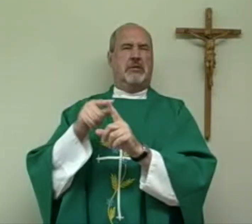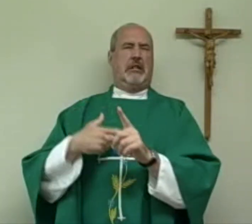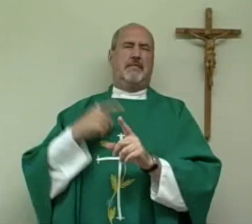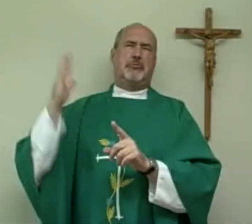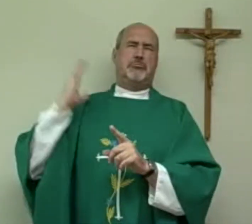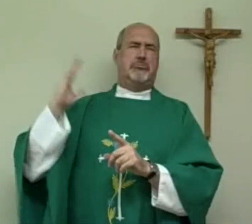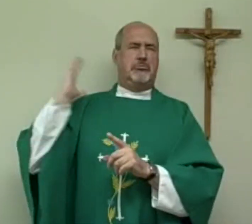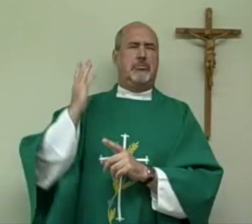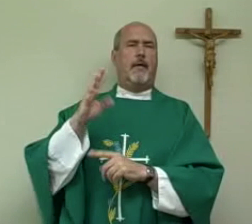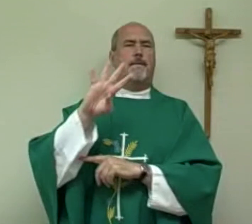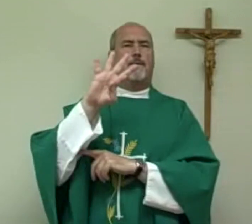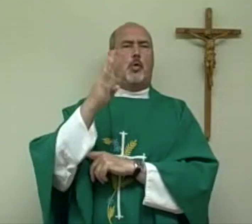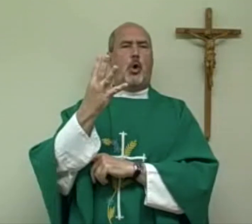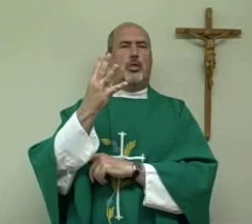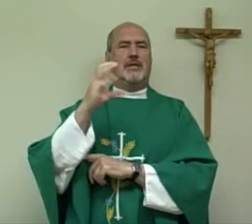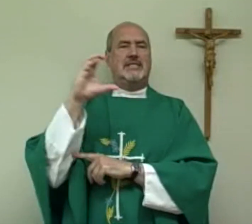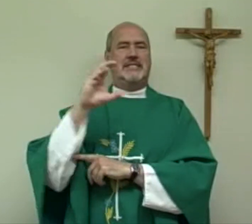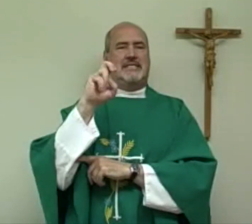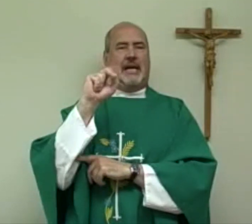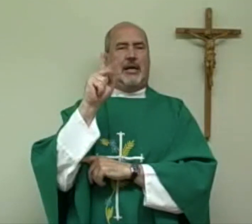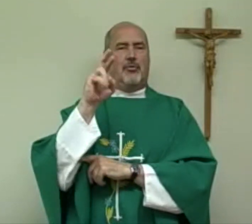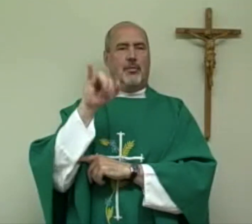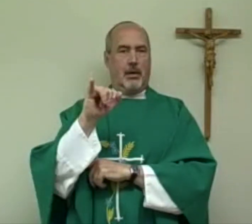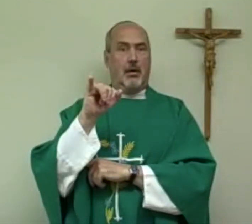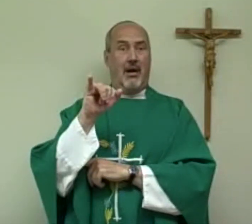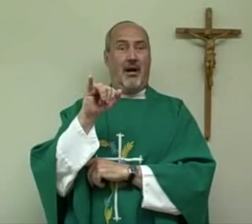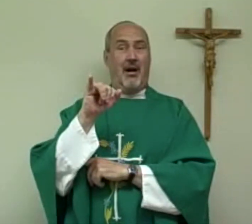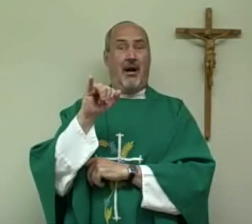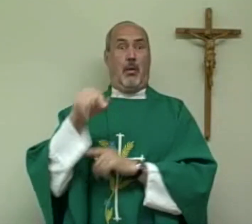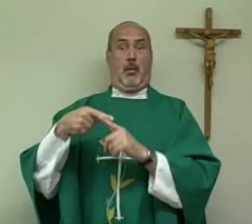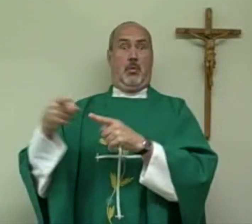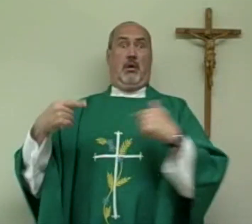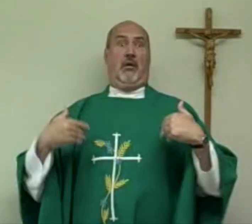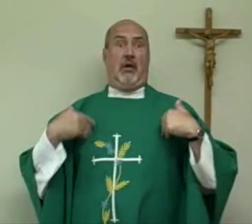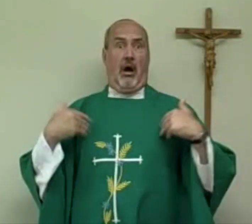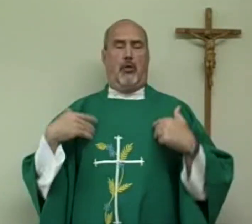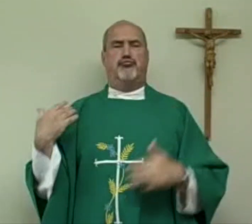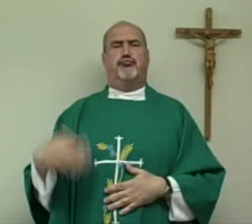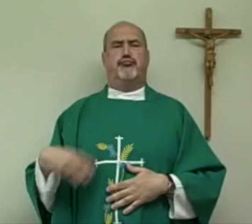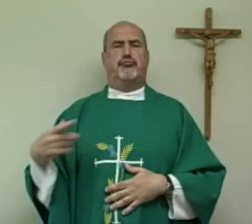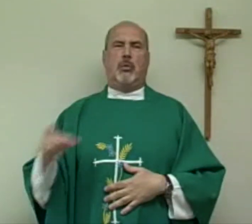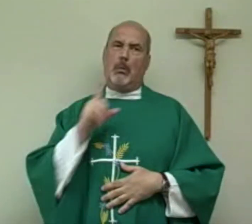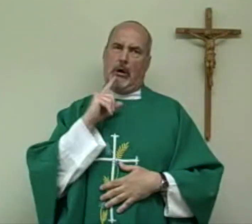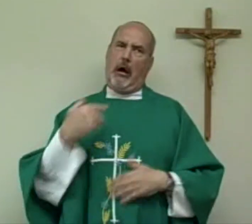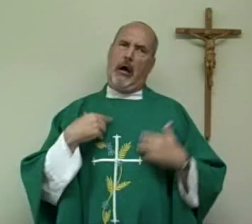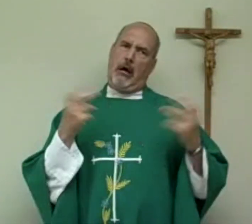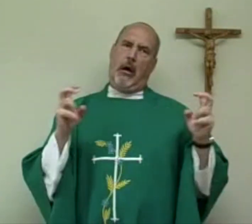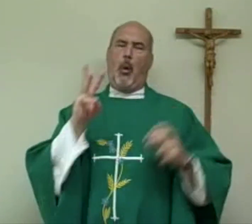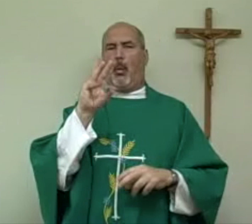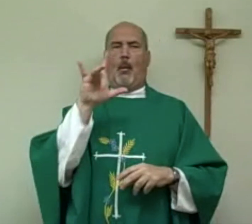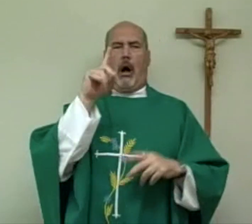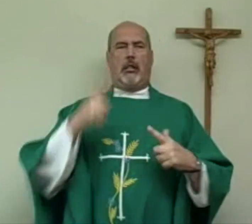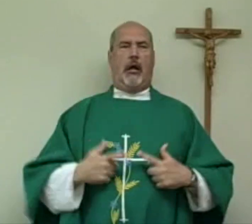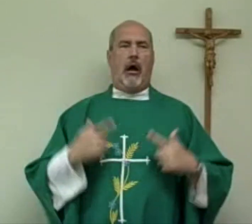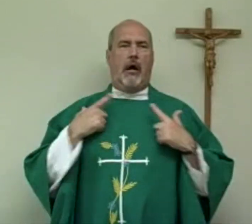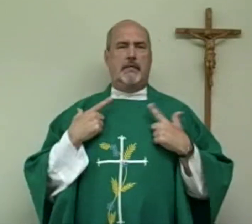Augustine, who lived in the 4th century, was quite the wild